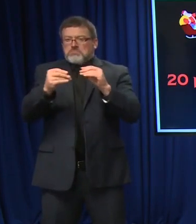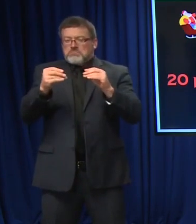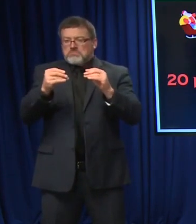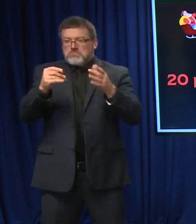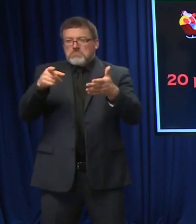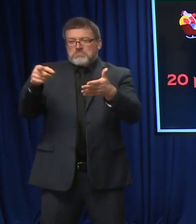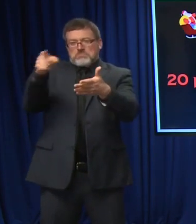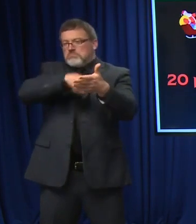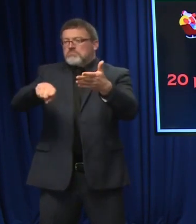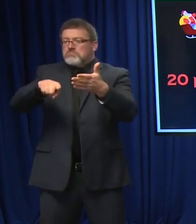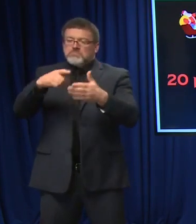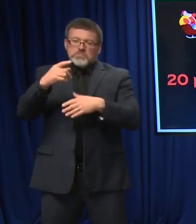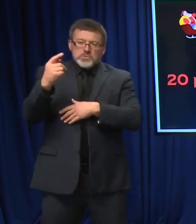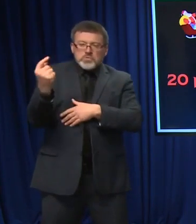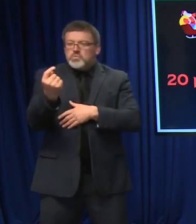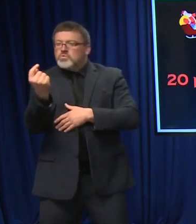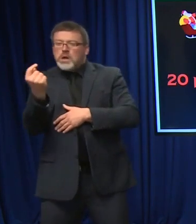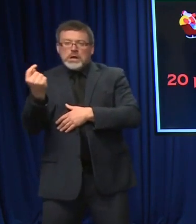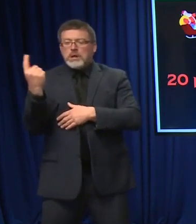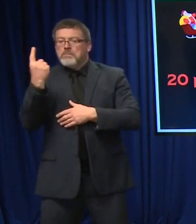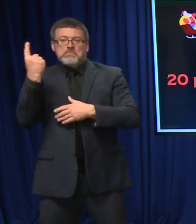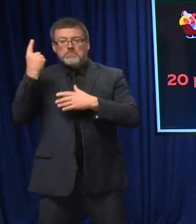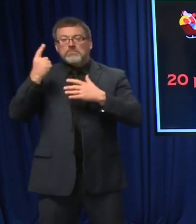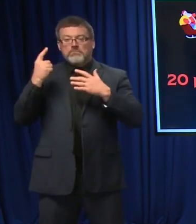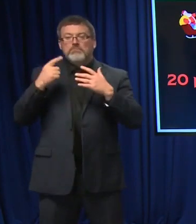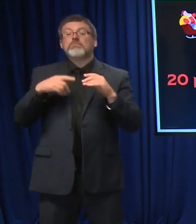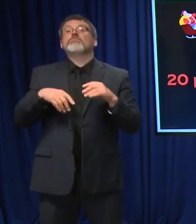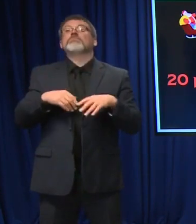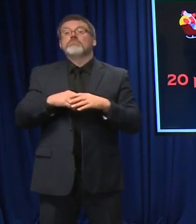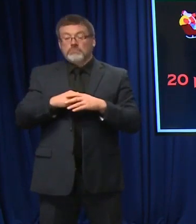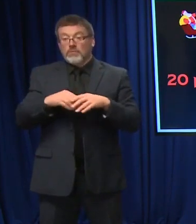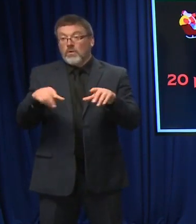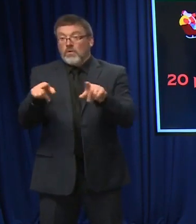people a little more peace of mind as they enter the Christmas holiday.